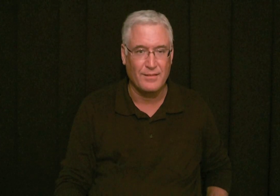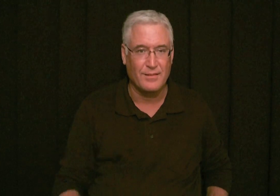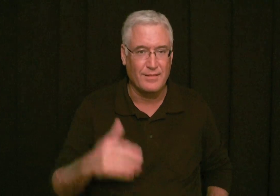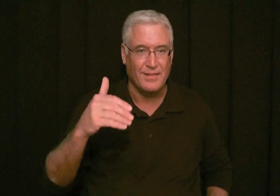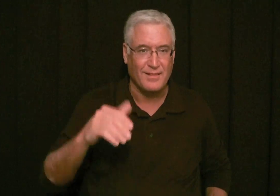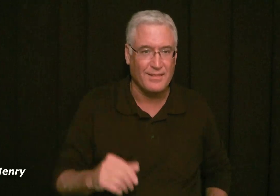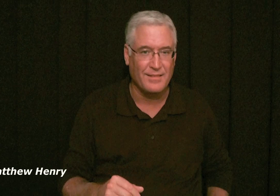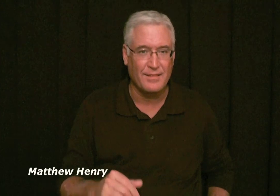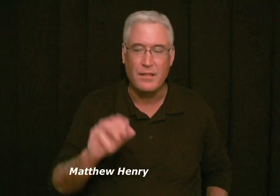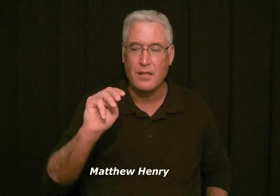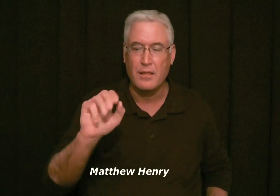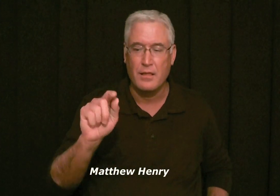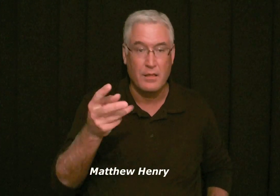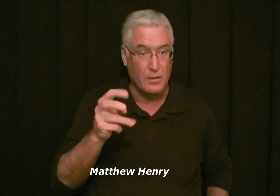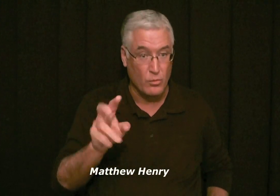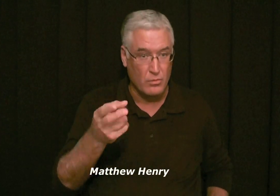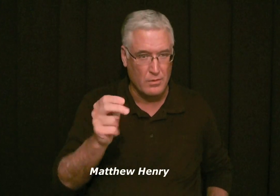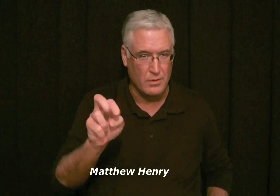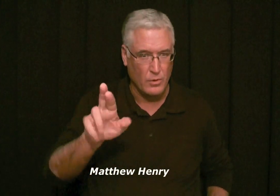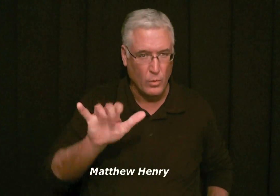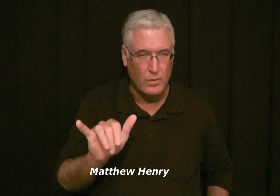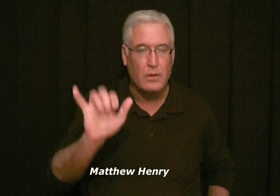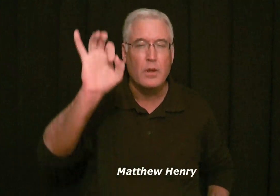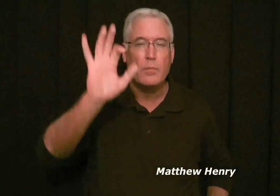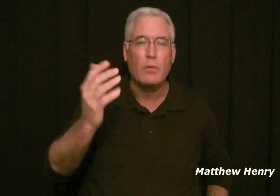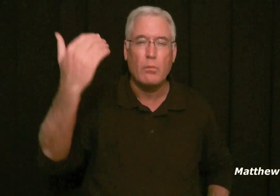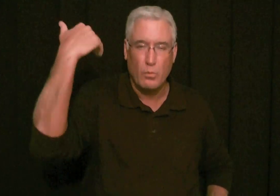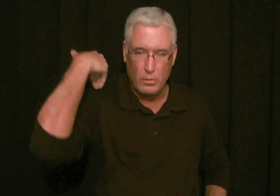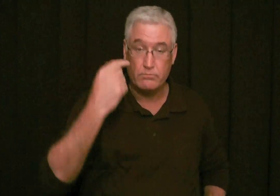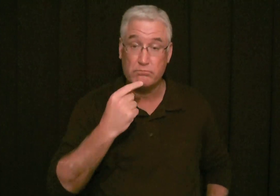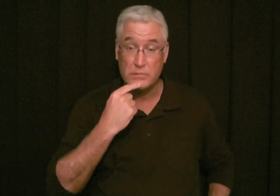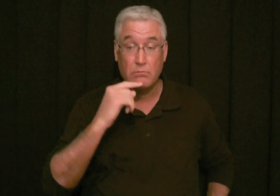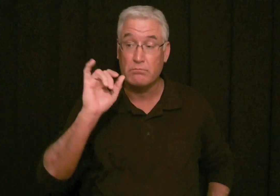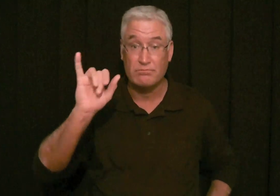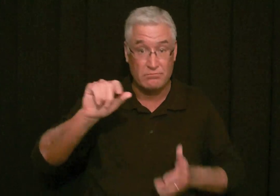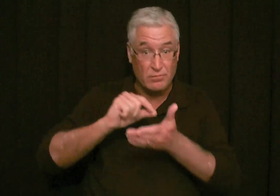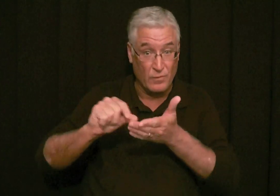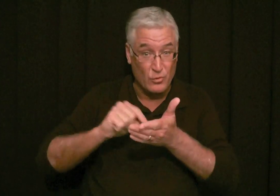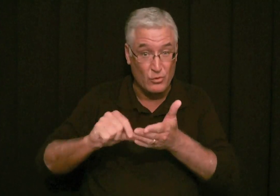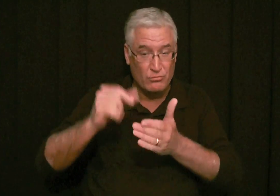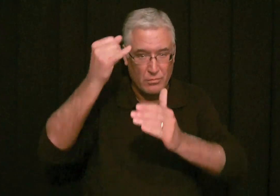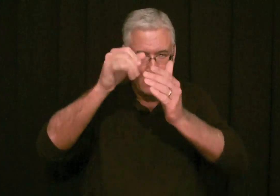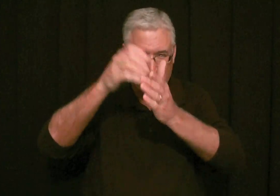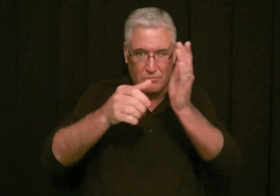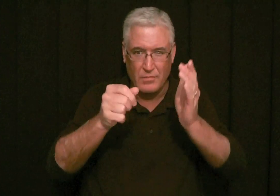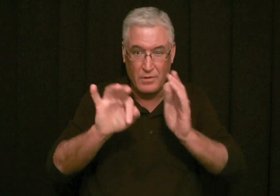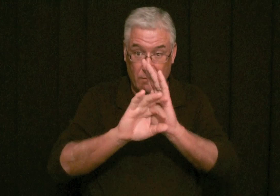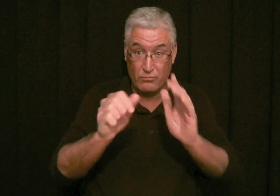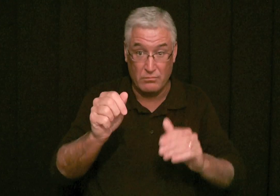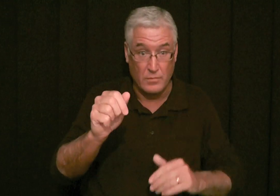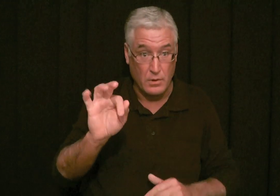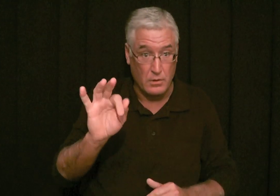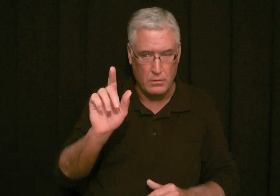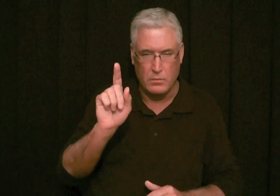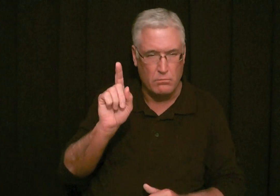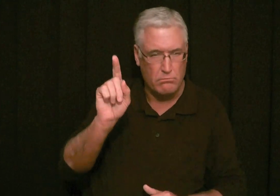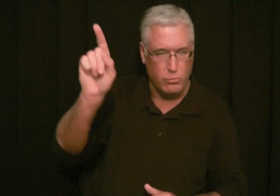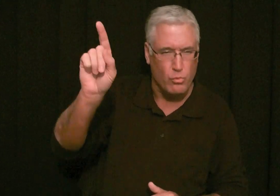Well, you know, Matthew Henry, a pastor from a long time ago, he said about Isaiah 19,